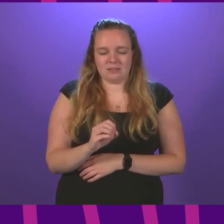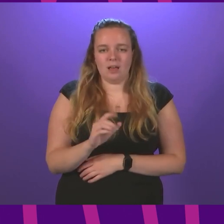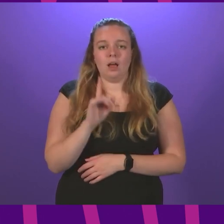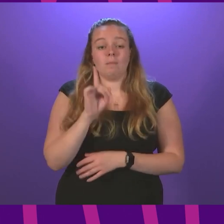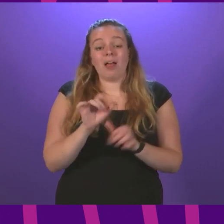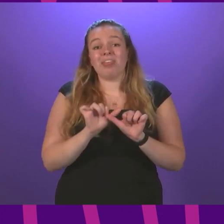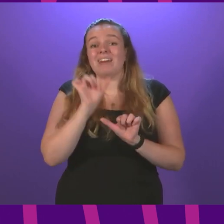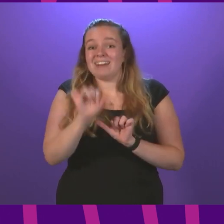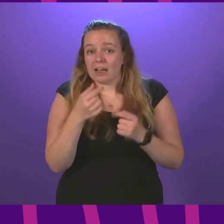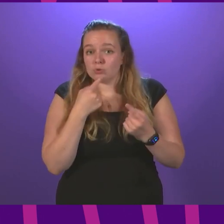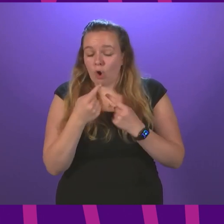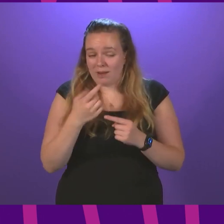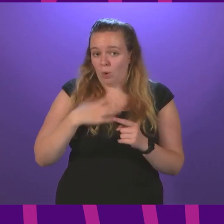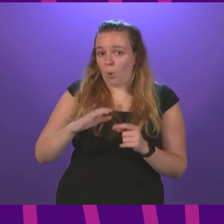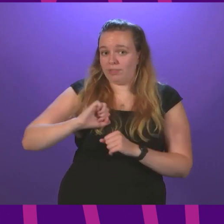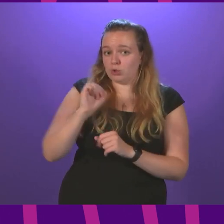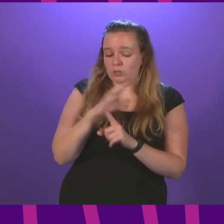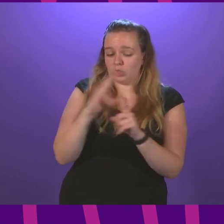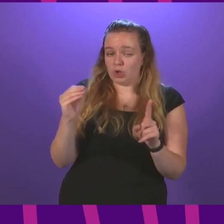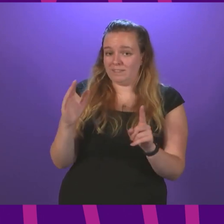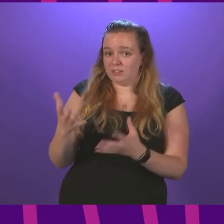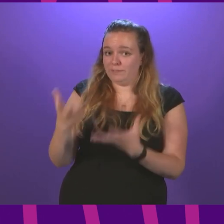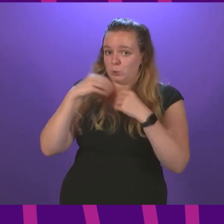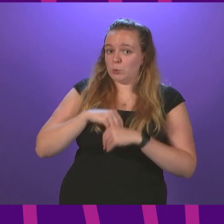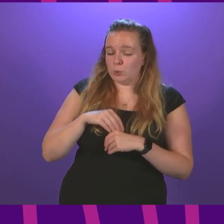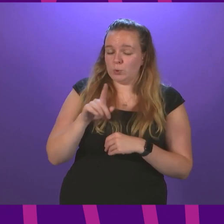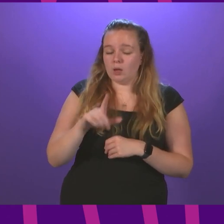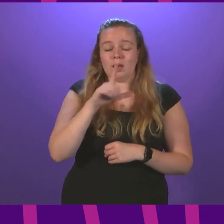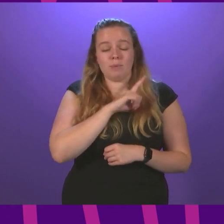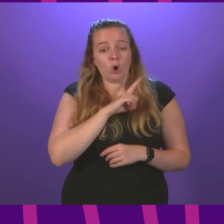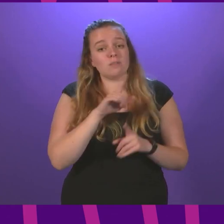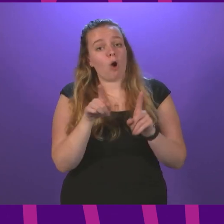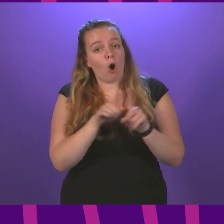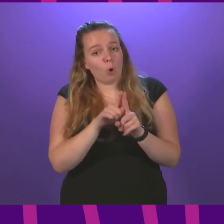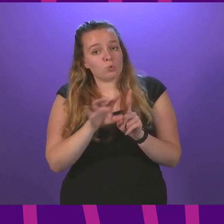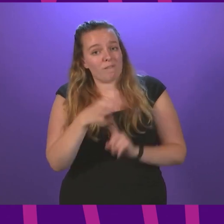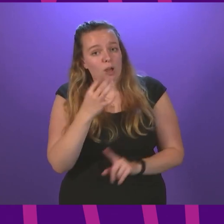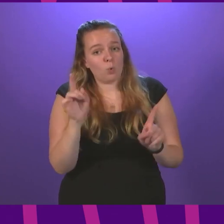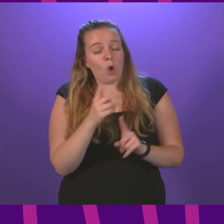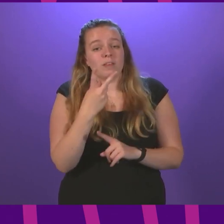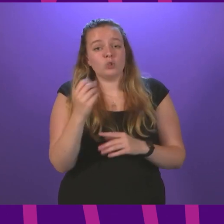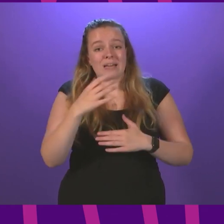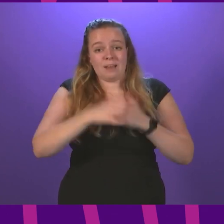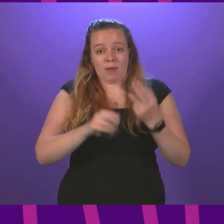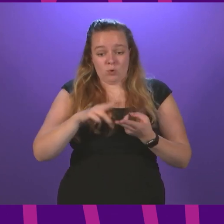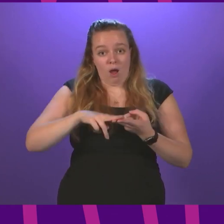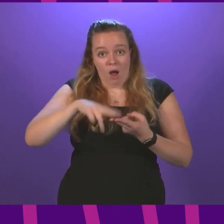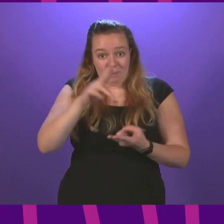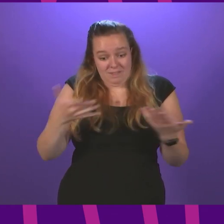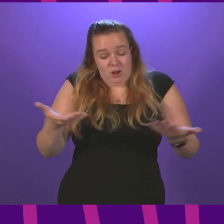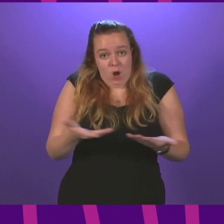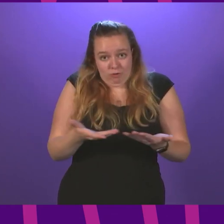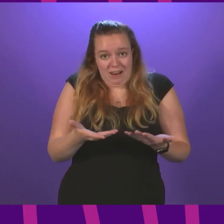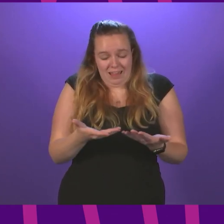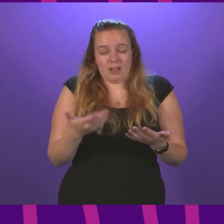it's the next comment I would look at. They also found that the £20 a week uplift, as it currently is,